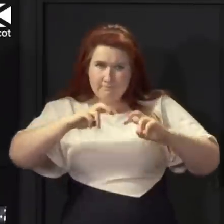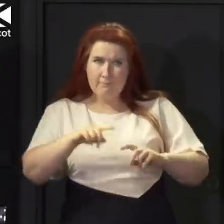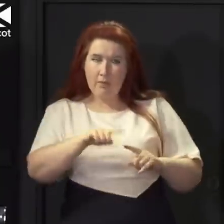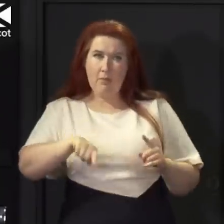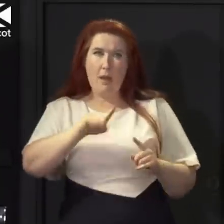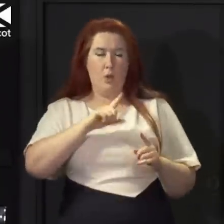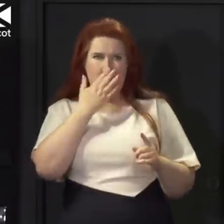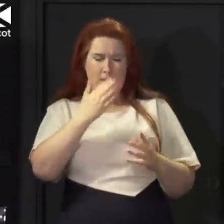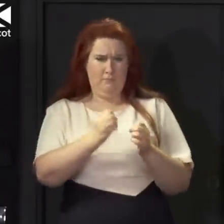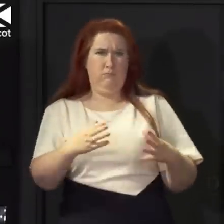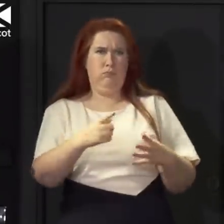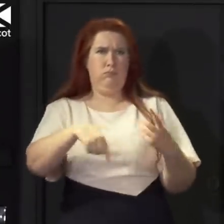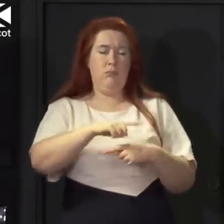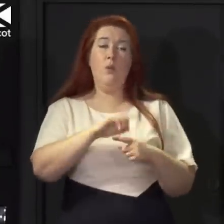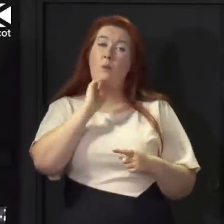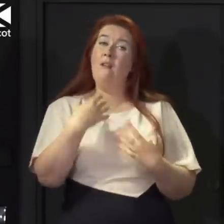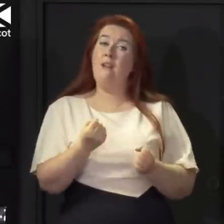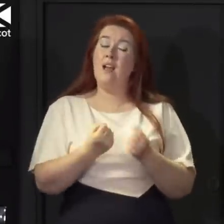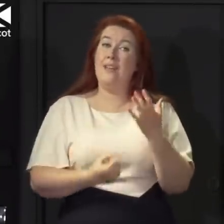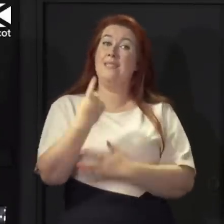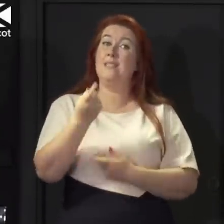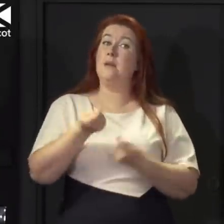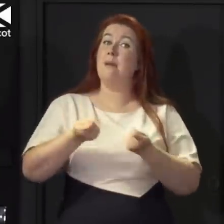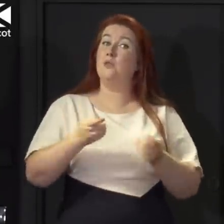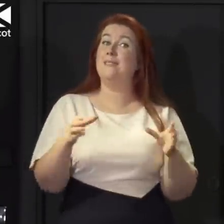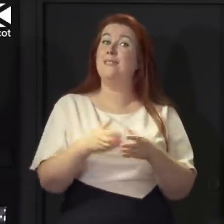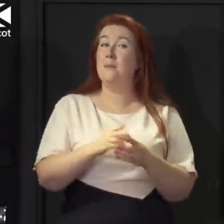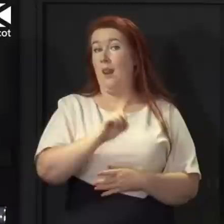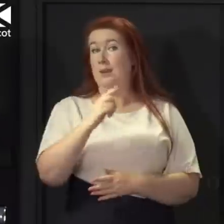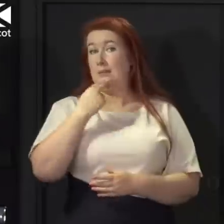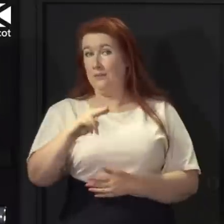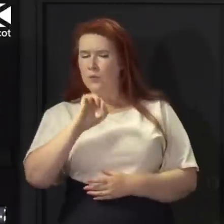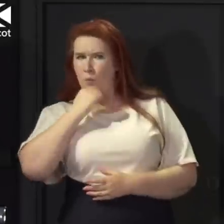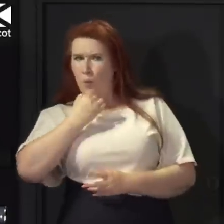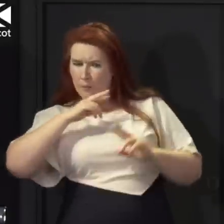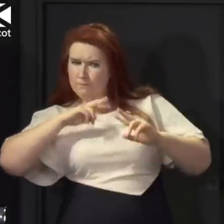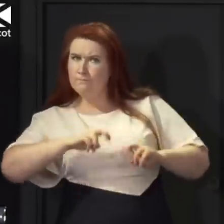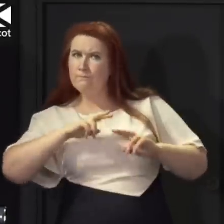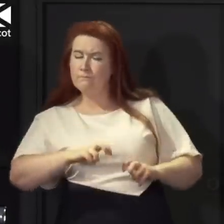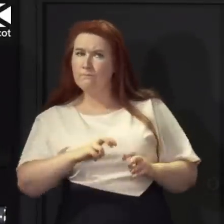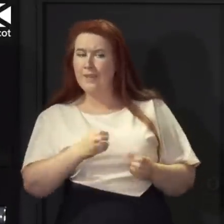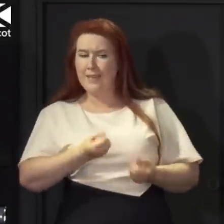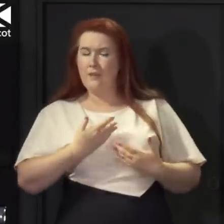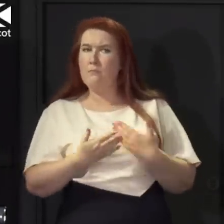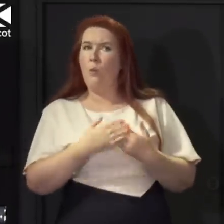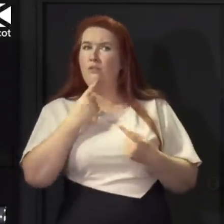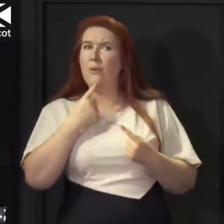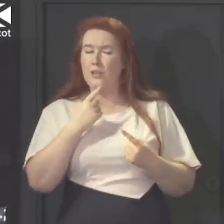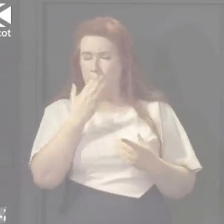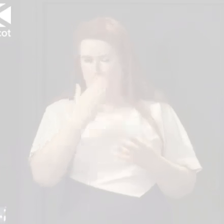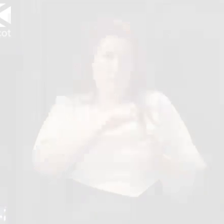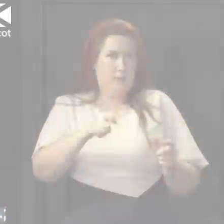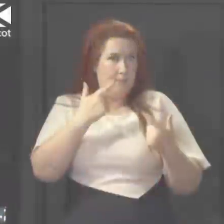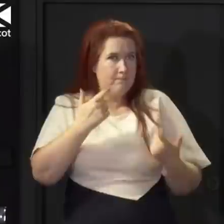incident management team meeting will take place later this afternoon which I hope will give more detail and an update will be provided